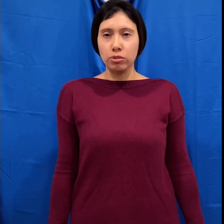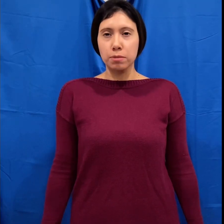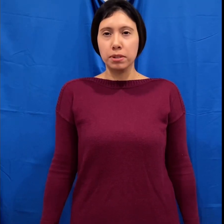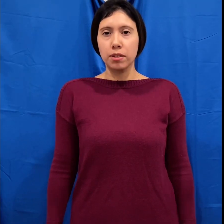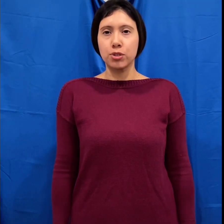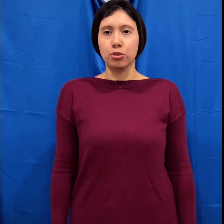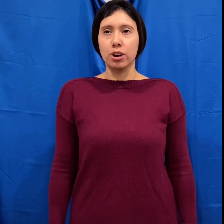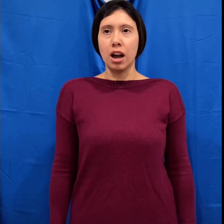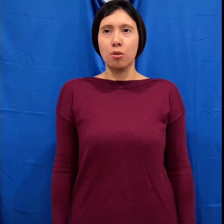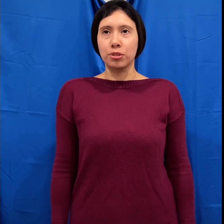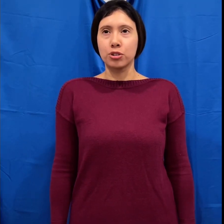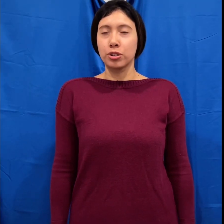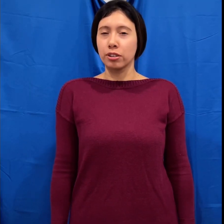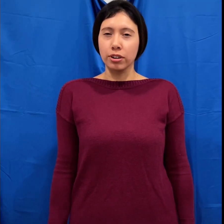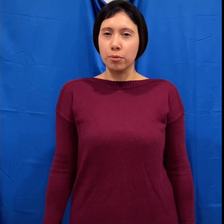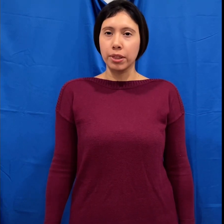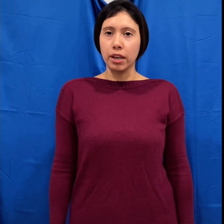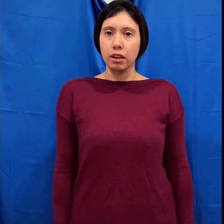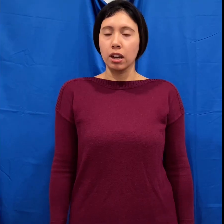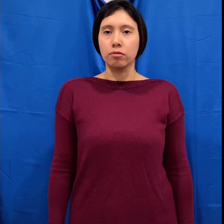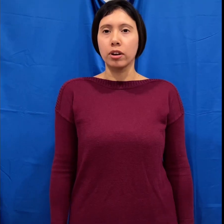believes you're out there to kill her every day ain't fun.